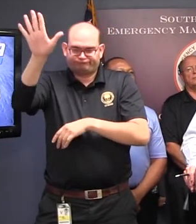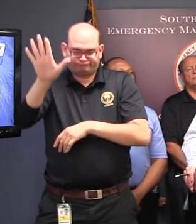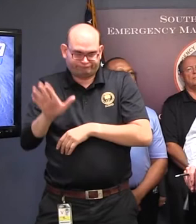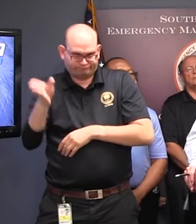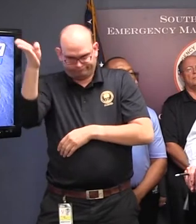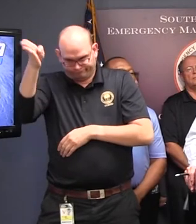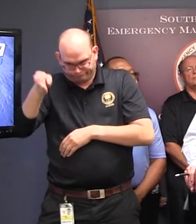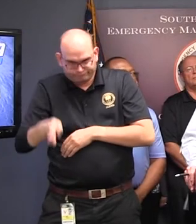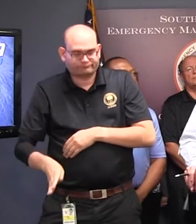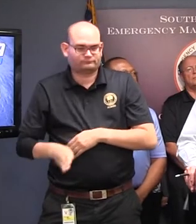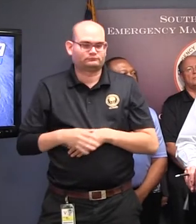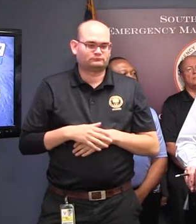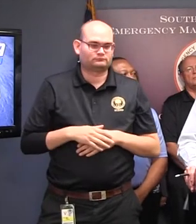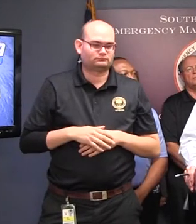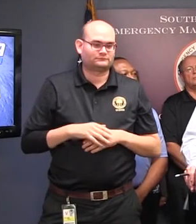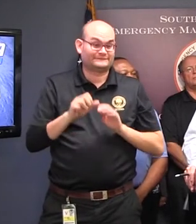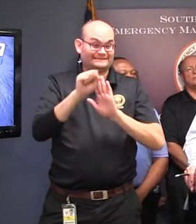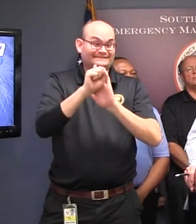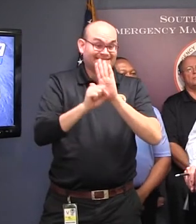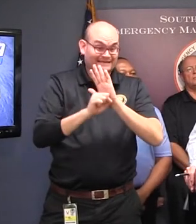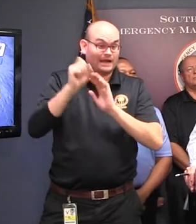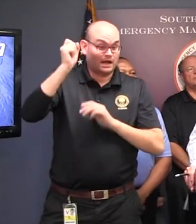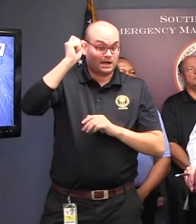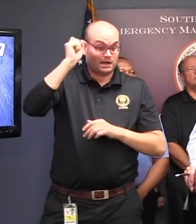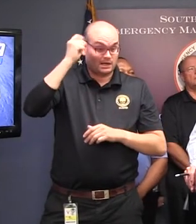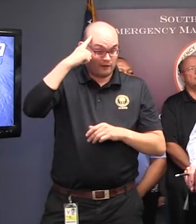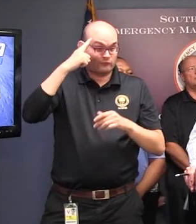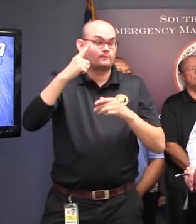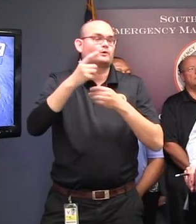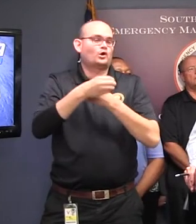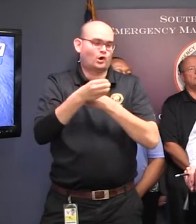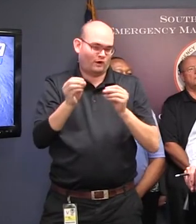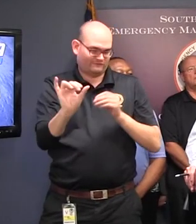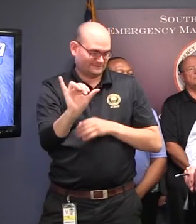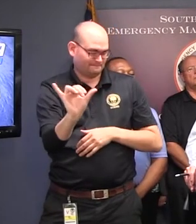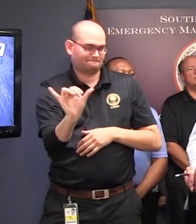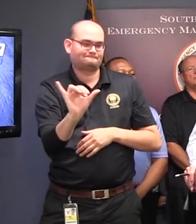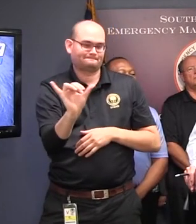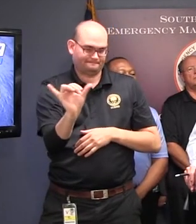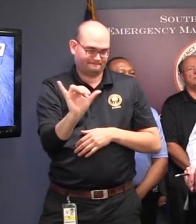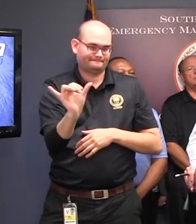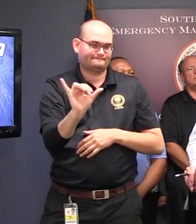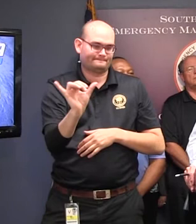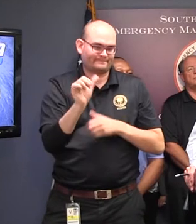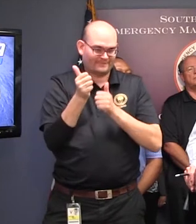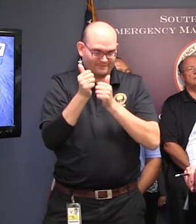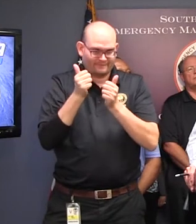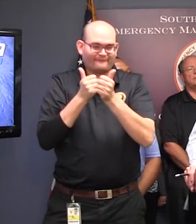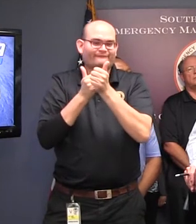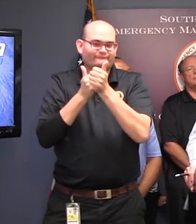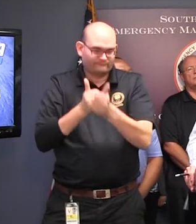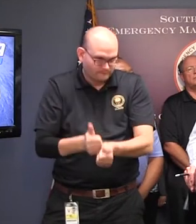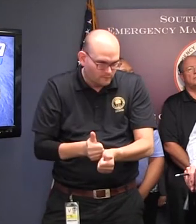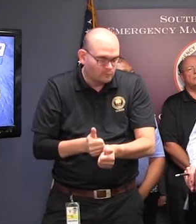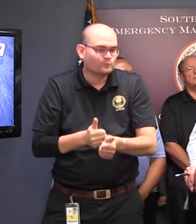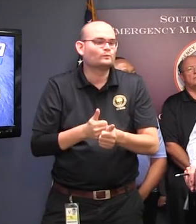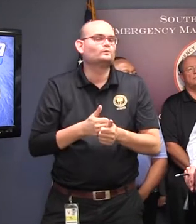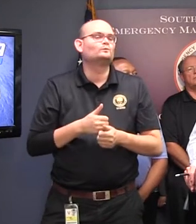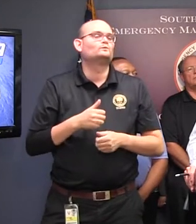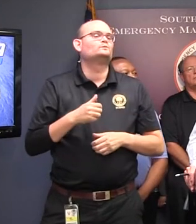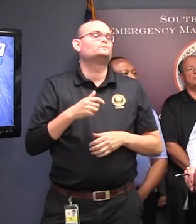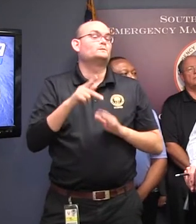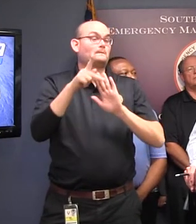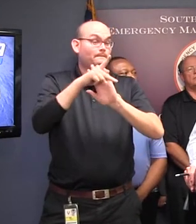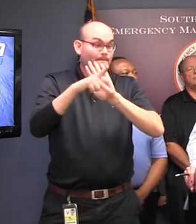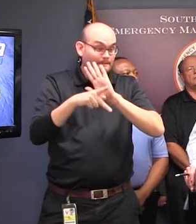offices, it's true as well, the state government offices will follow this closing policy. That is, the policy